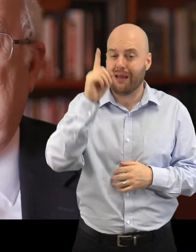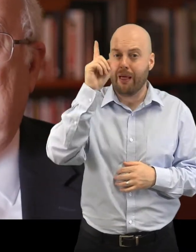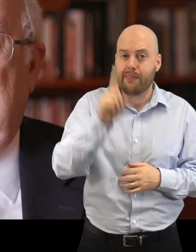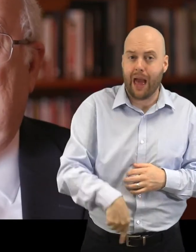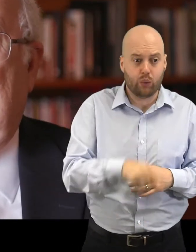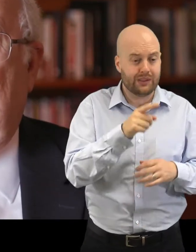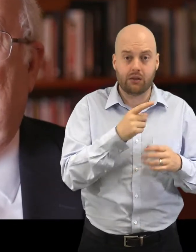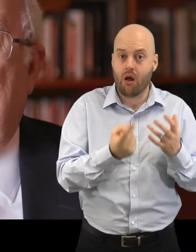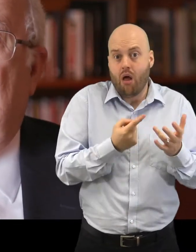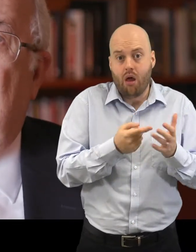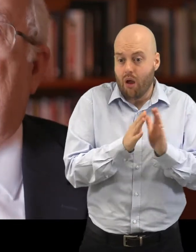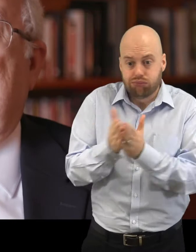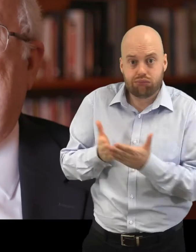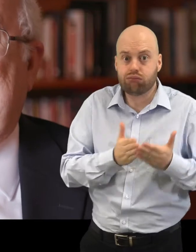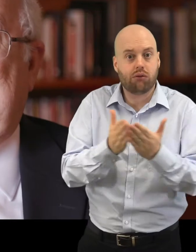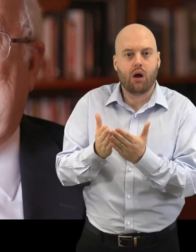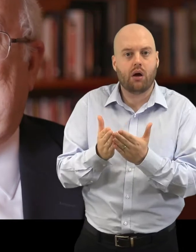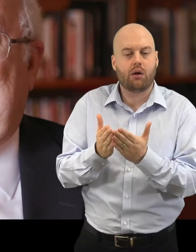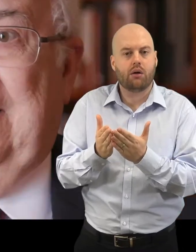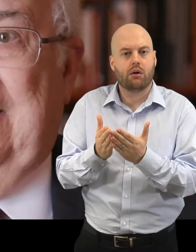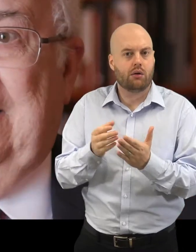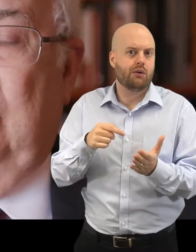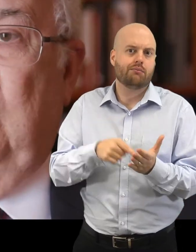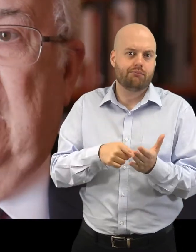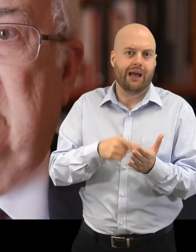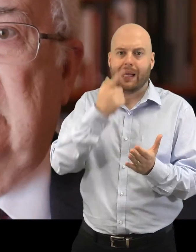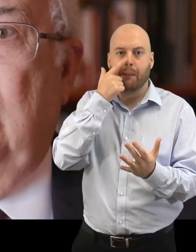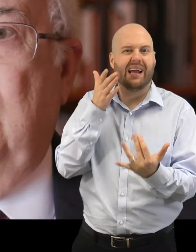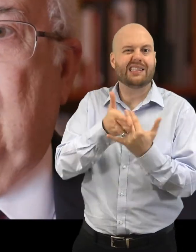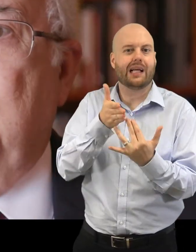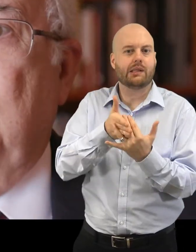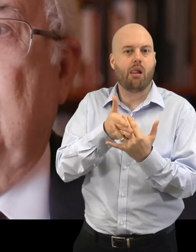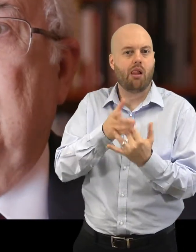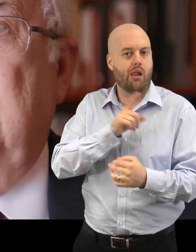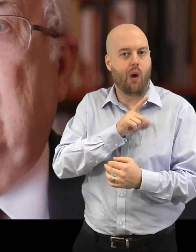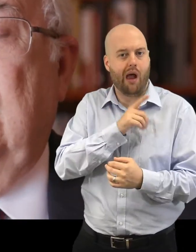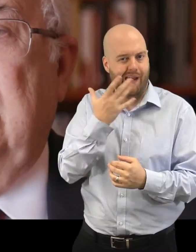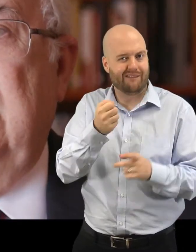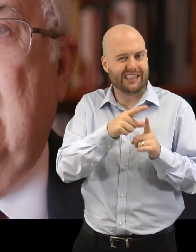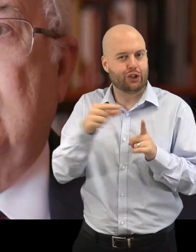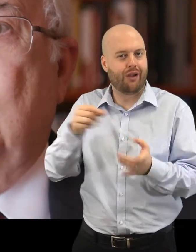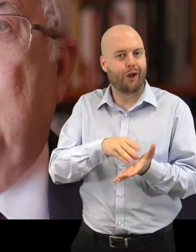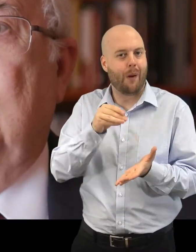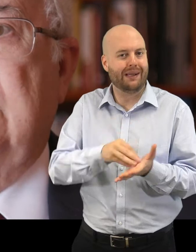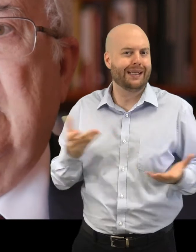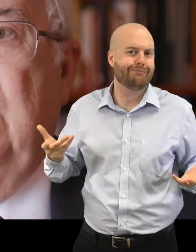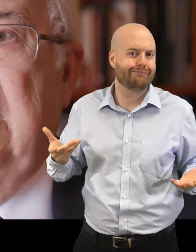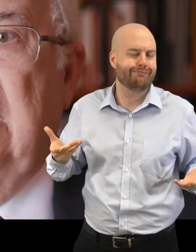that are digital. And that would be accessible by computer. And I had 3,000 computers in the building,